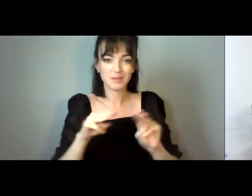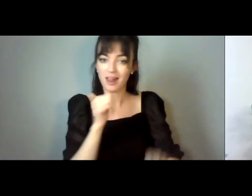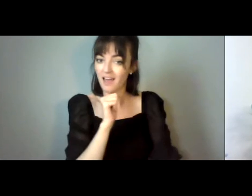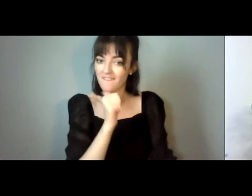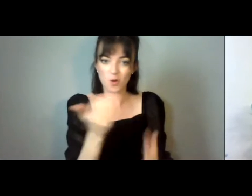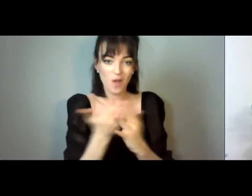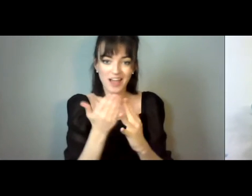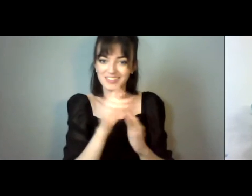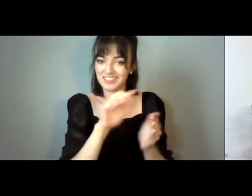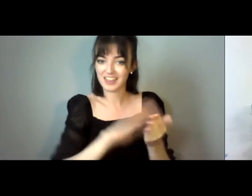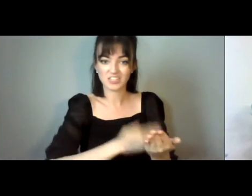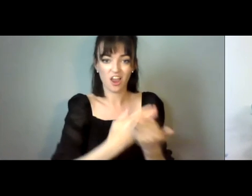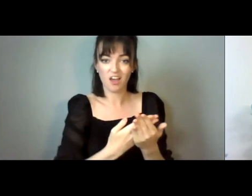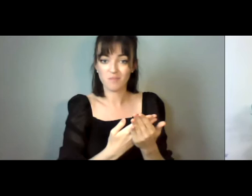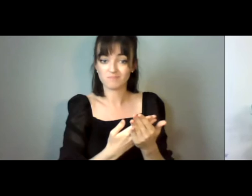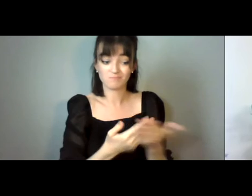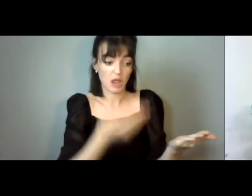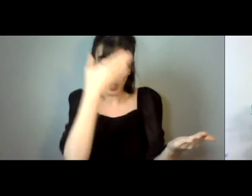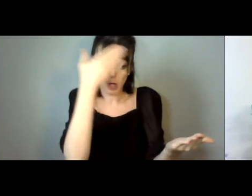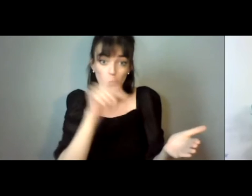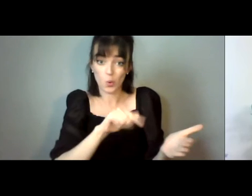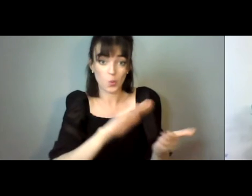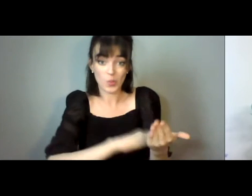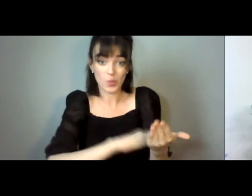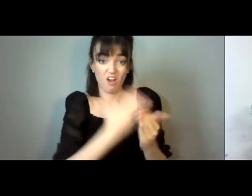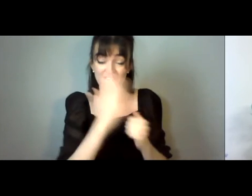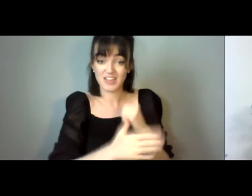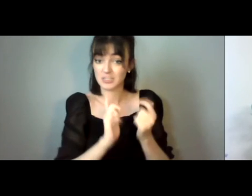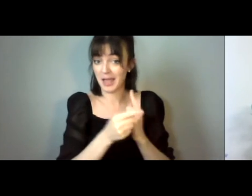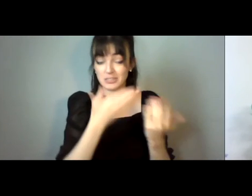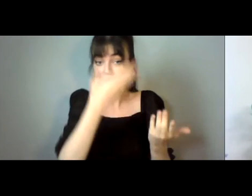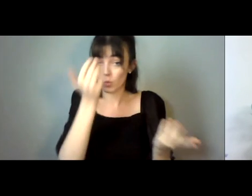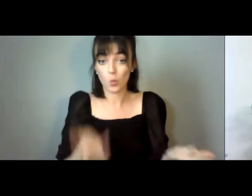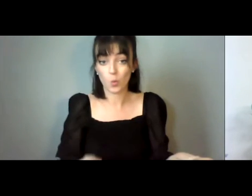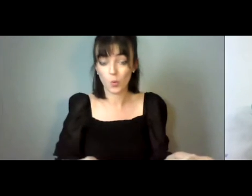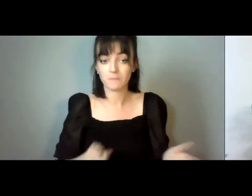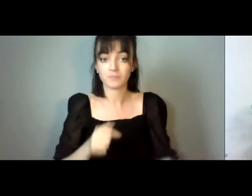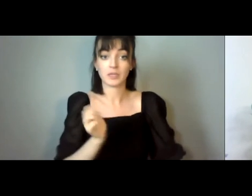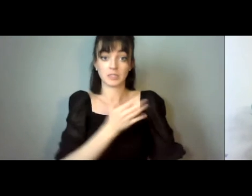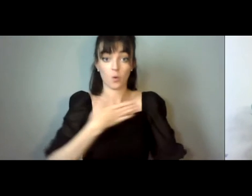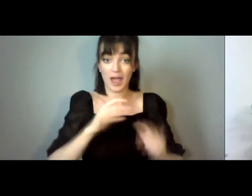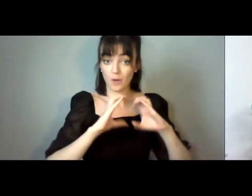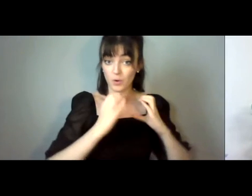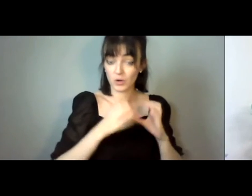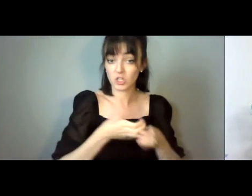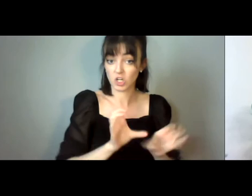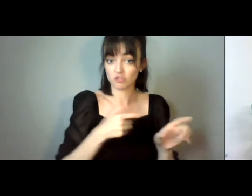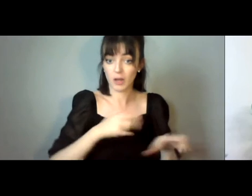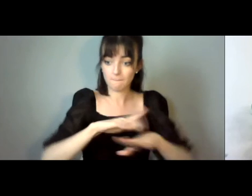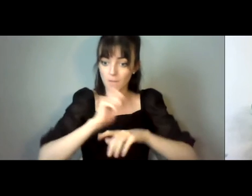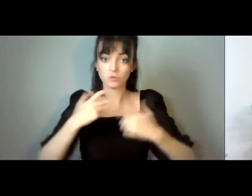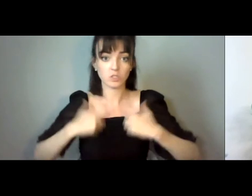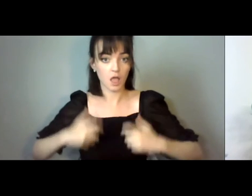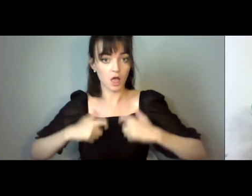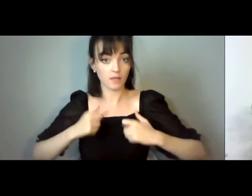those laws. They do not know that those laws have passed. In our country, the vast majority of attorneys I've spoken with are not